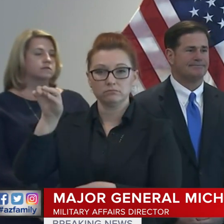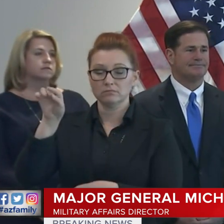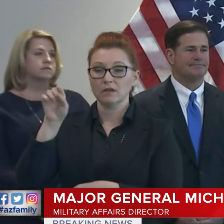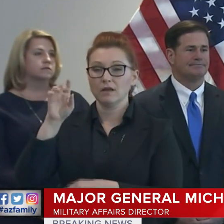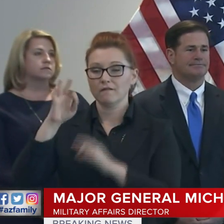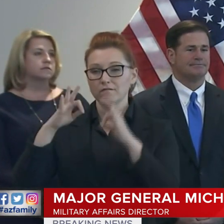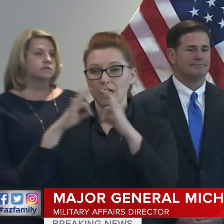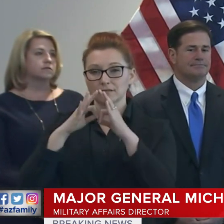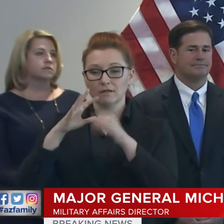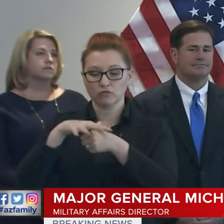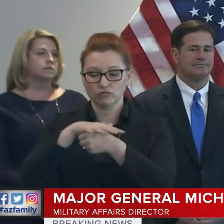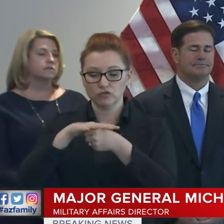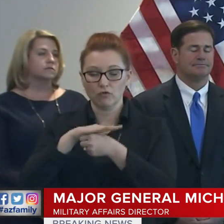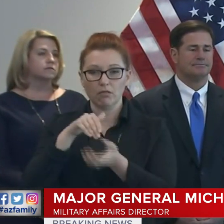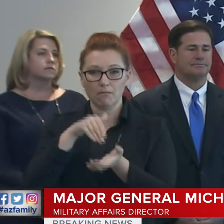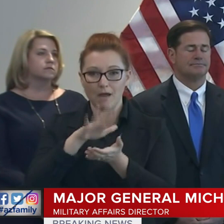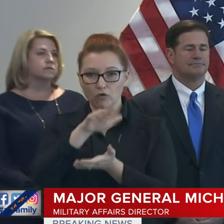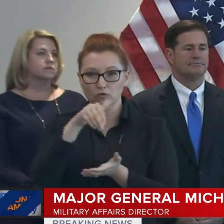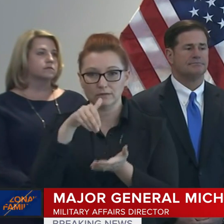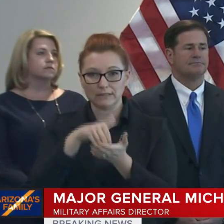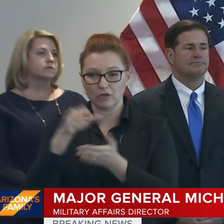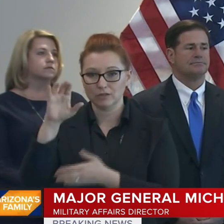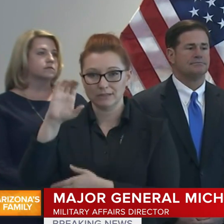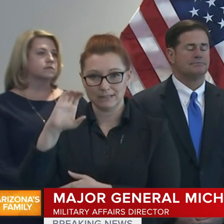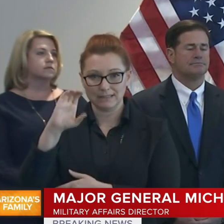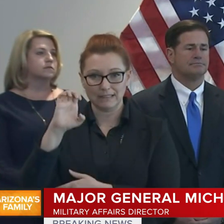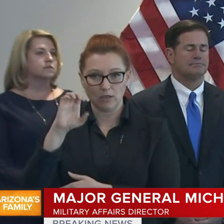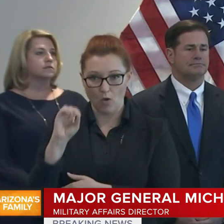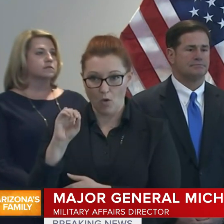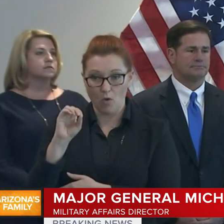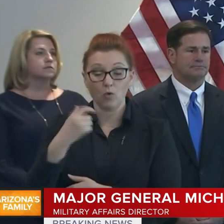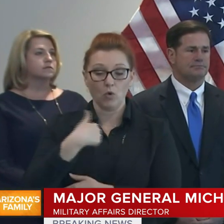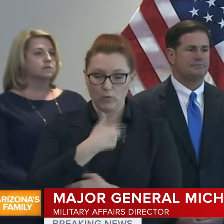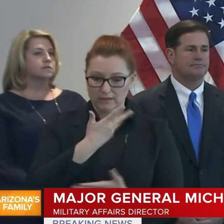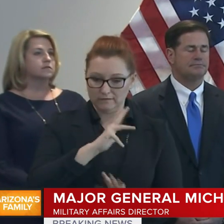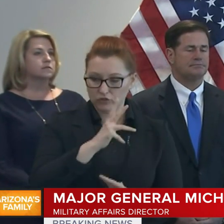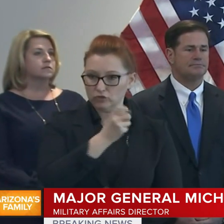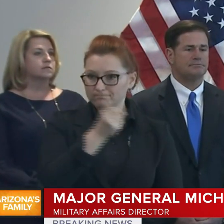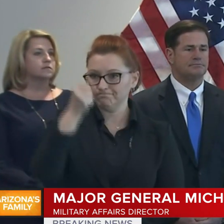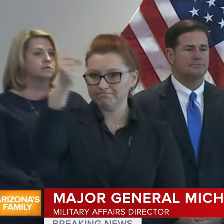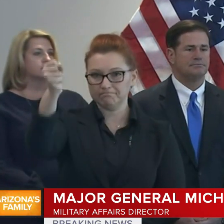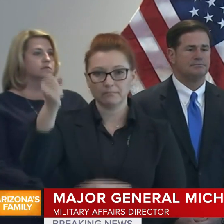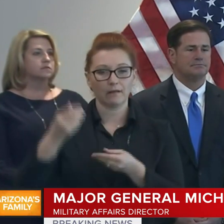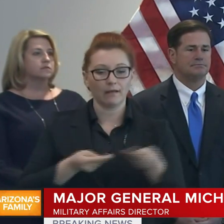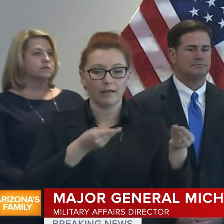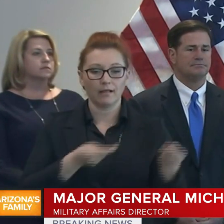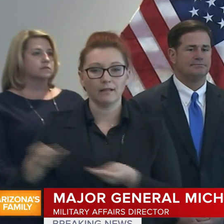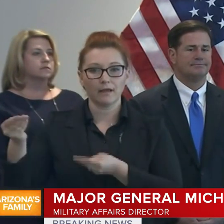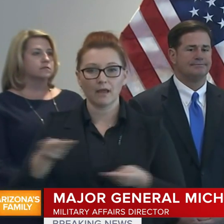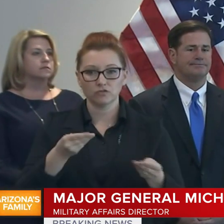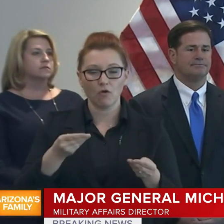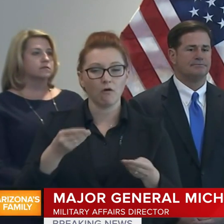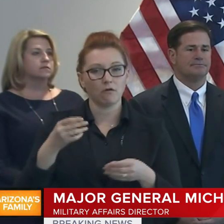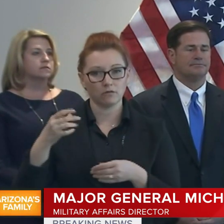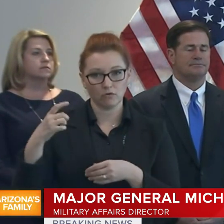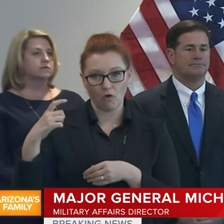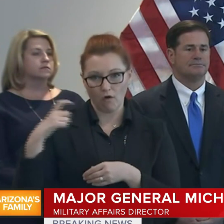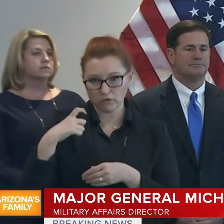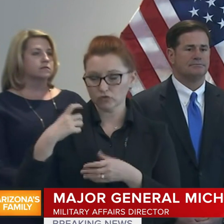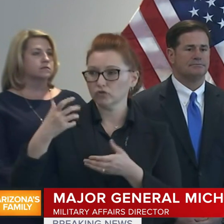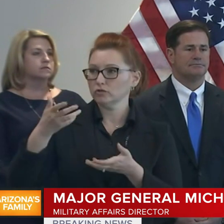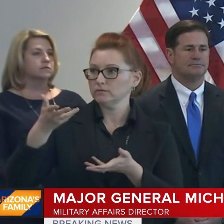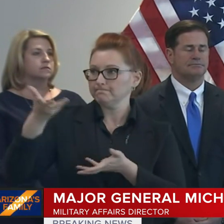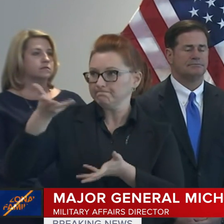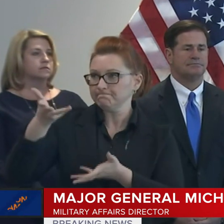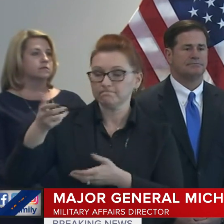CEO to send a liaison officer out there to assess the situation on the ground while we